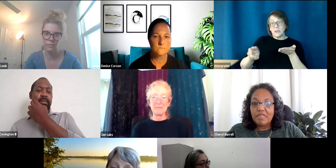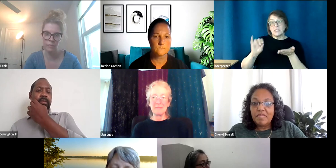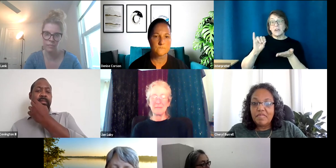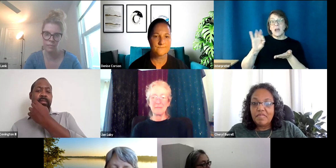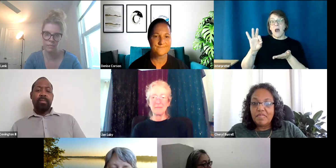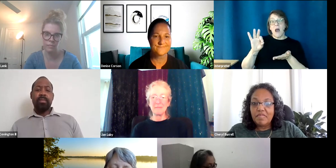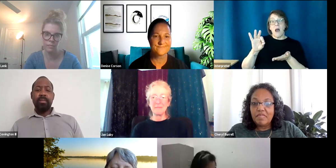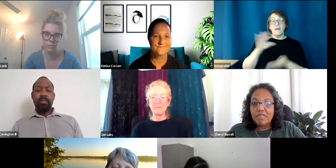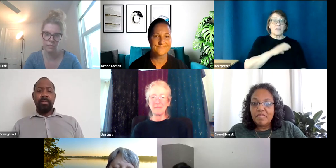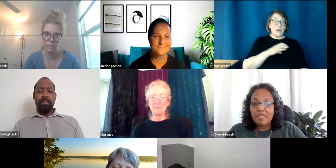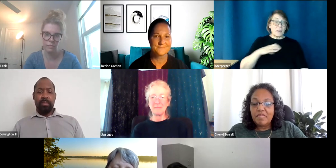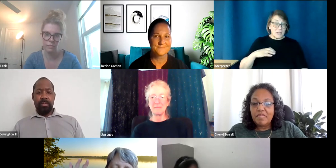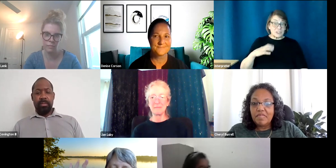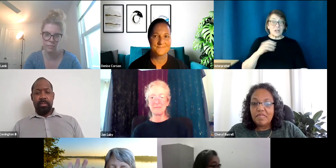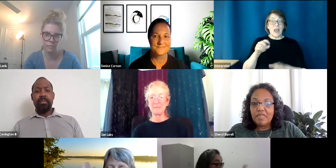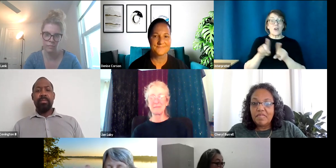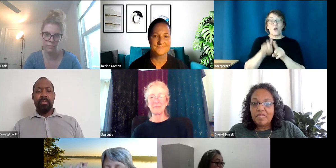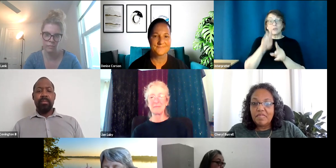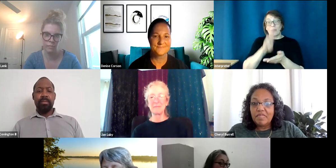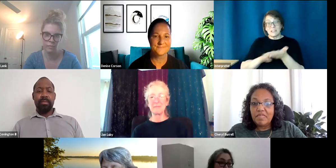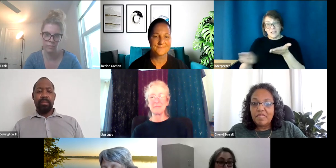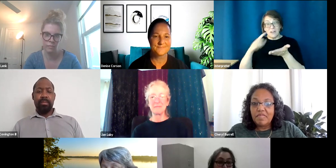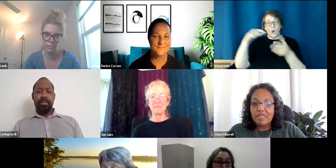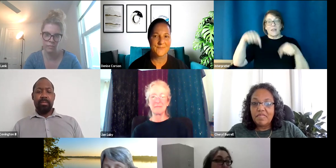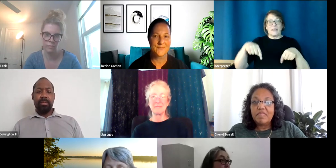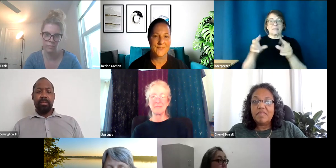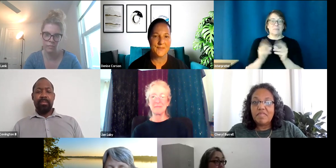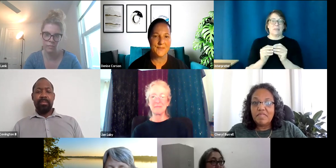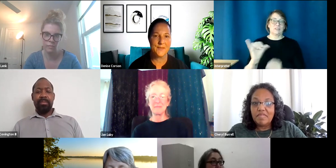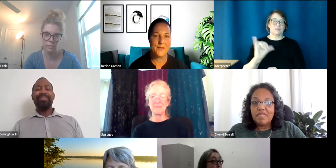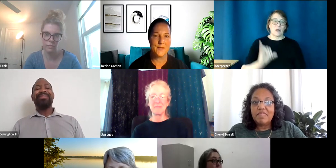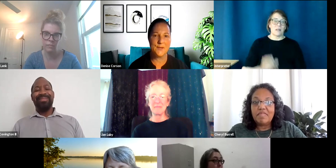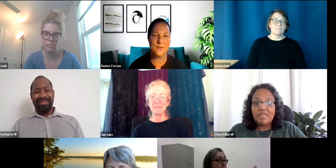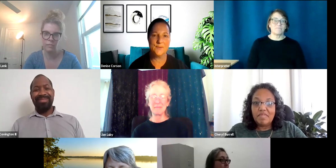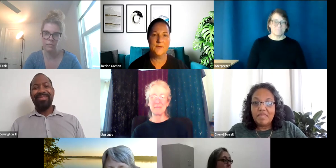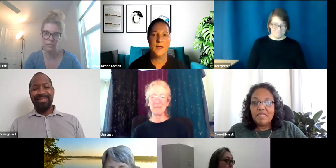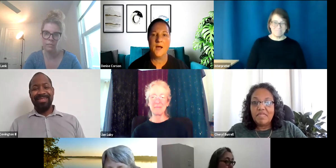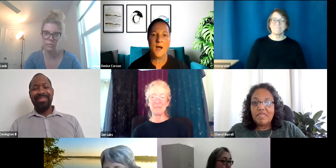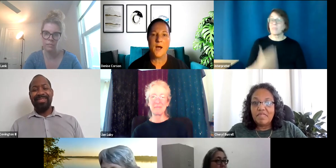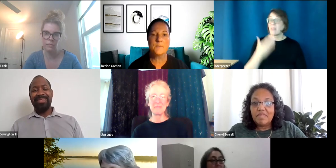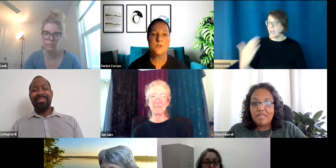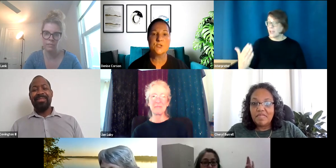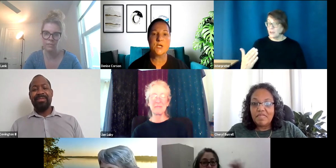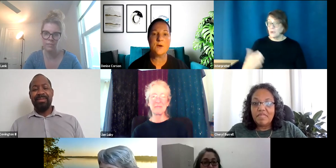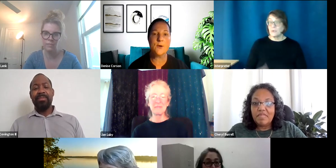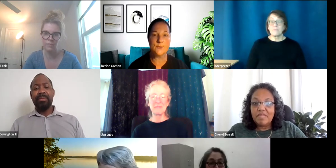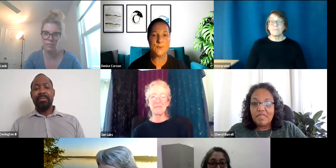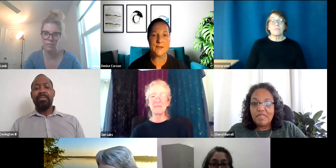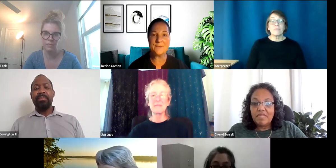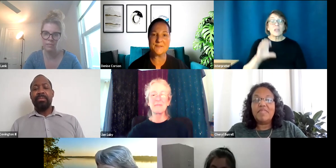commission and I'm the secretary for these meetings too. Thank you. Yeah. Cheryl, you want to